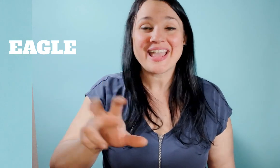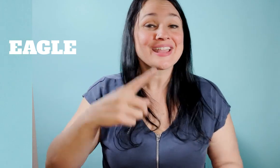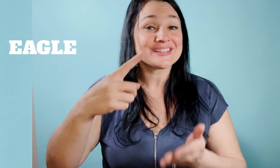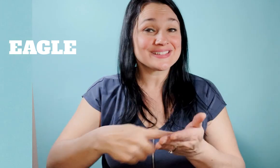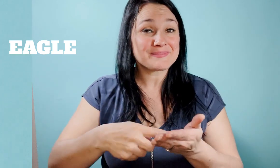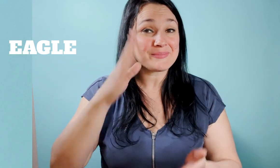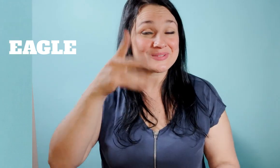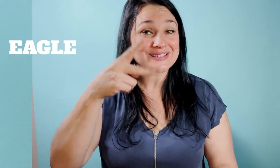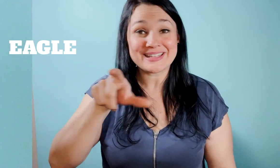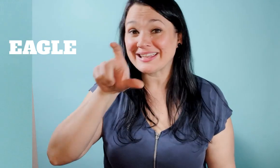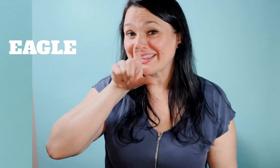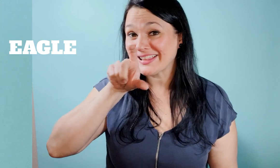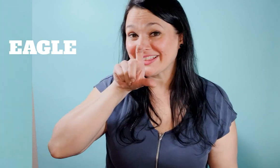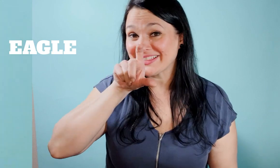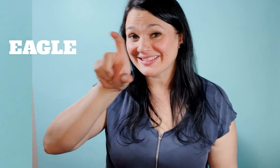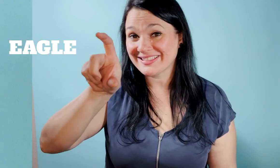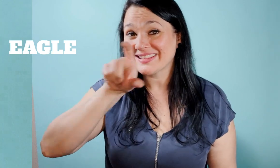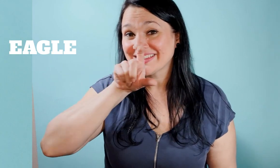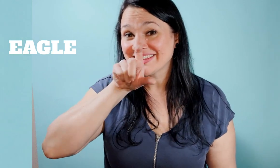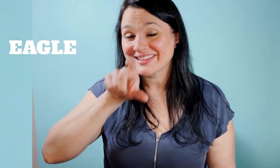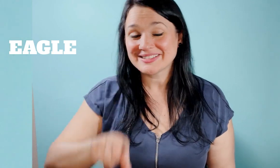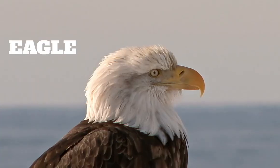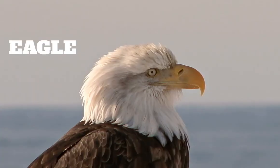and sometimes you'll see this hand shape for eagle